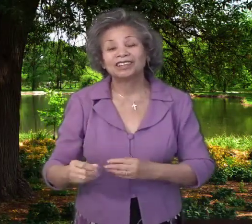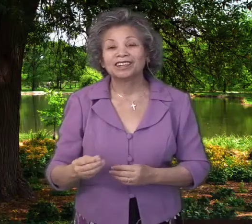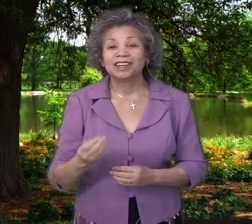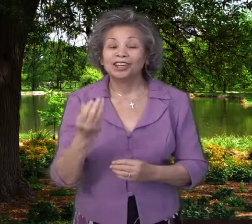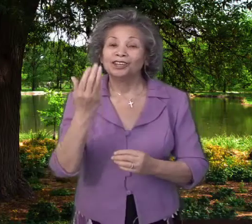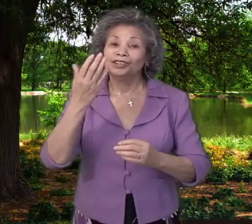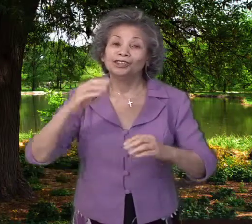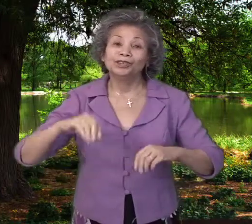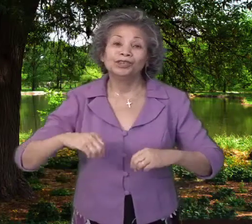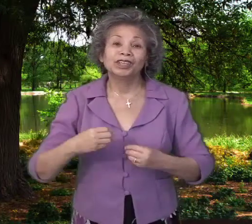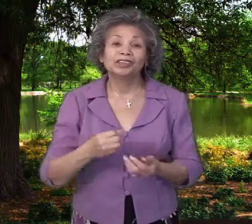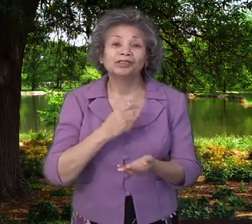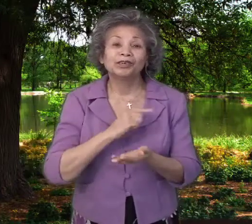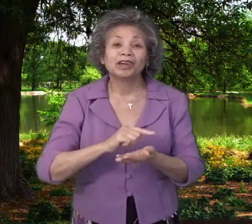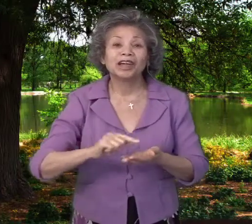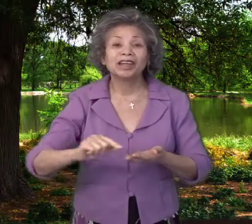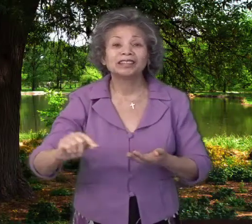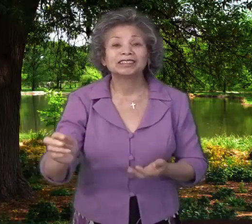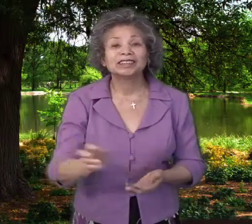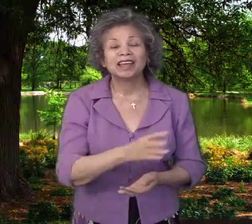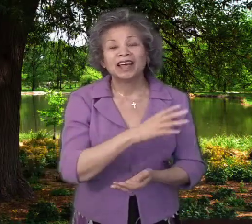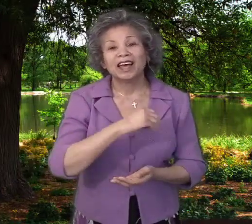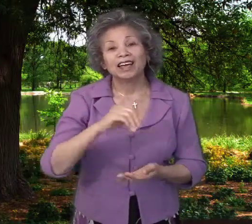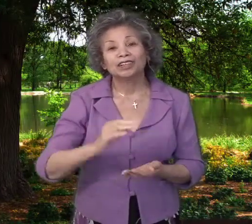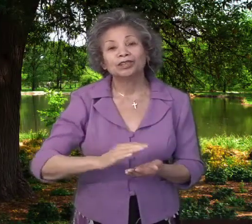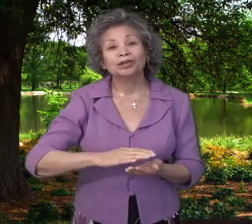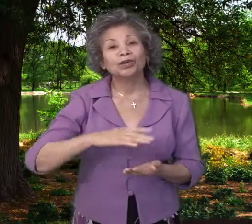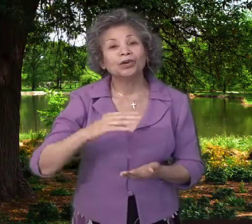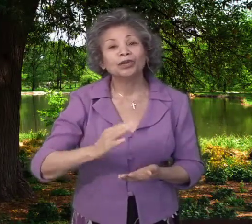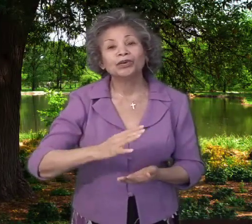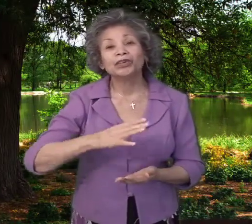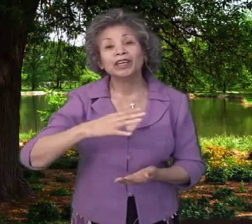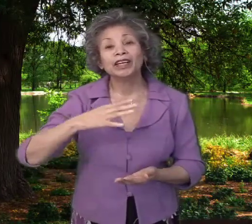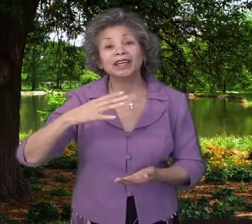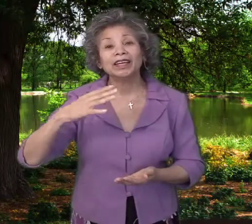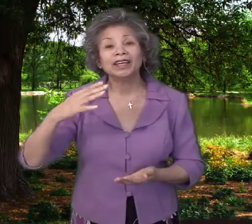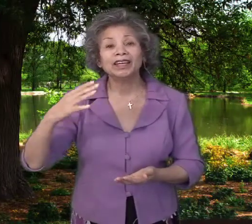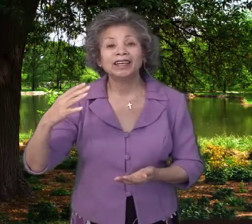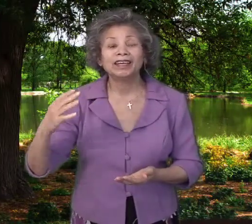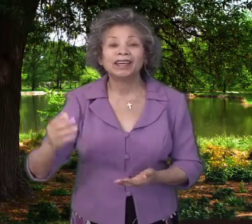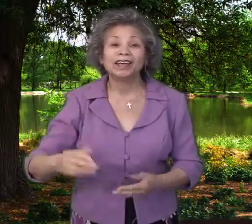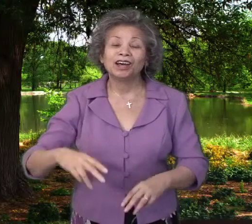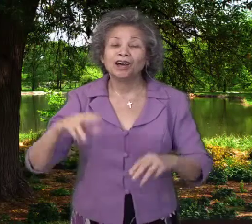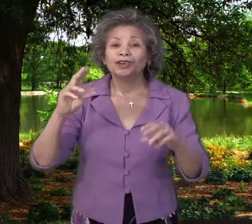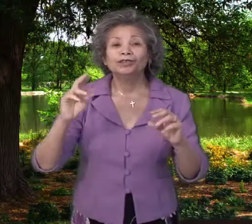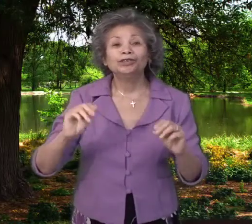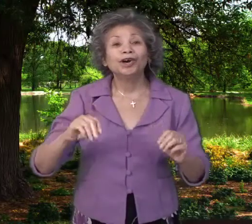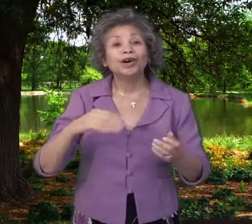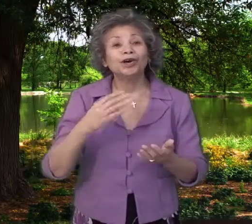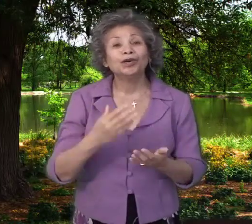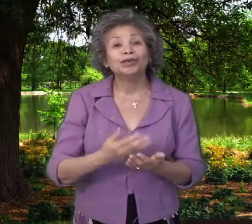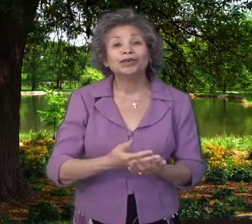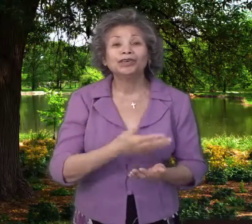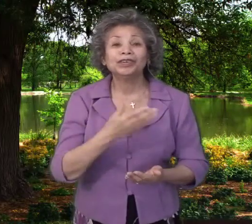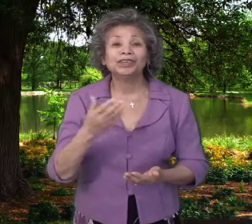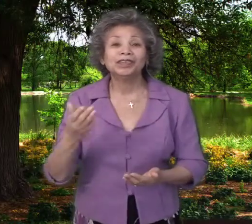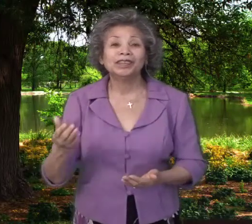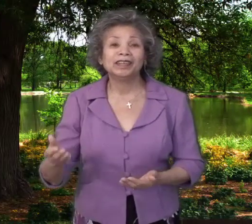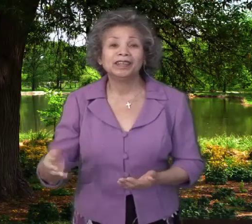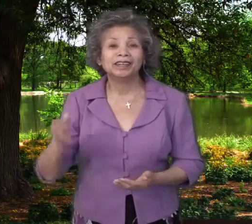You give grace and glory. No good thing